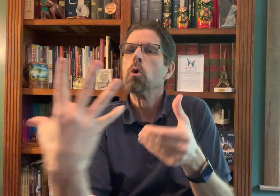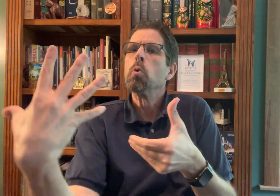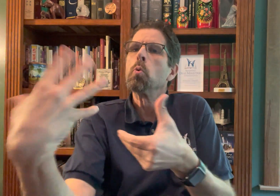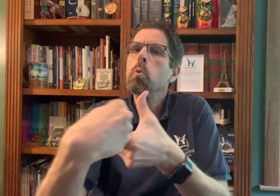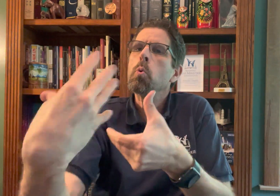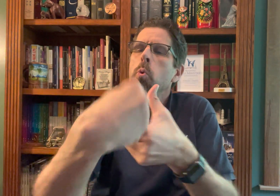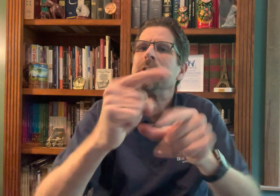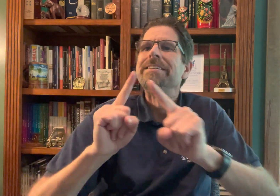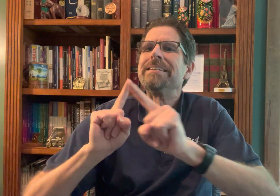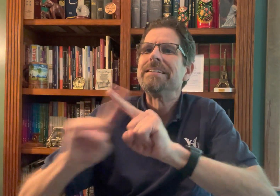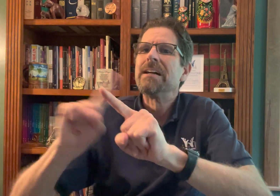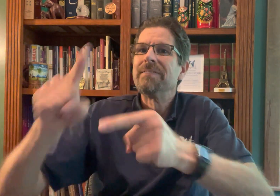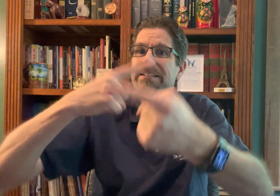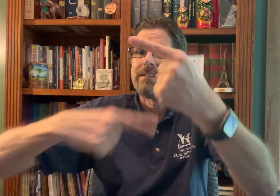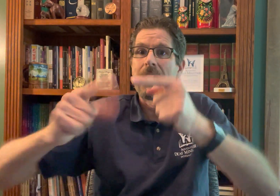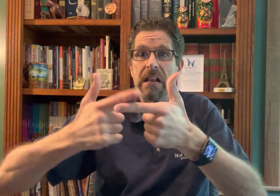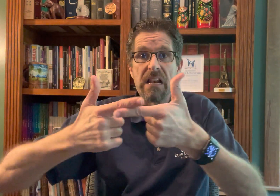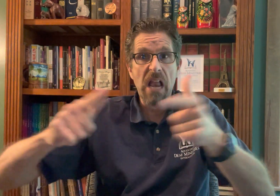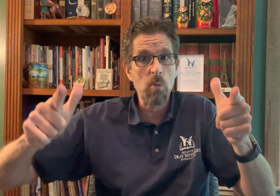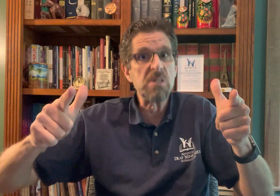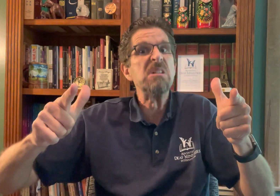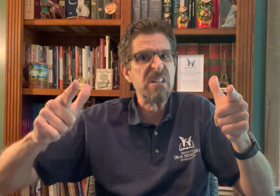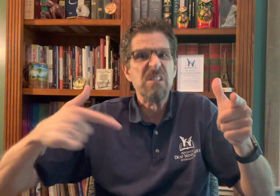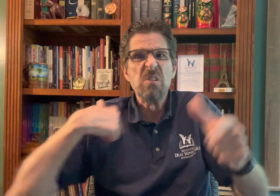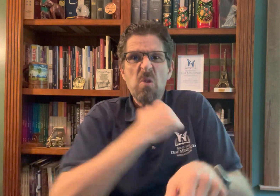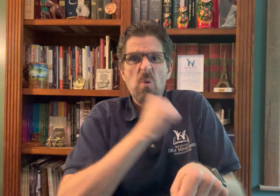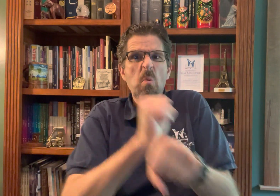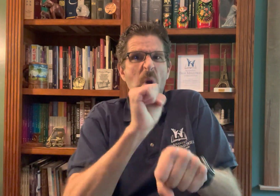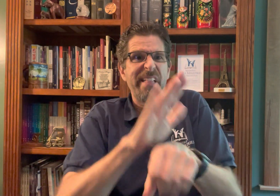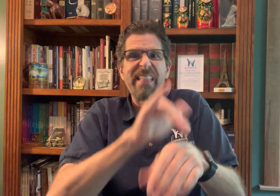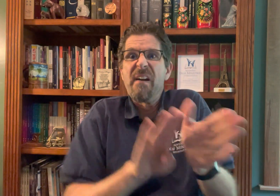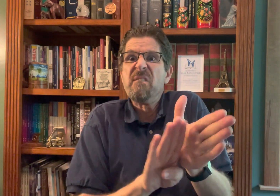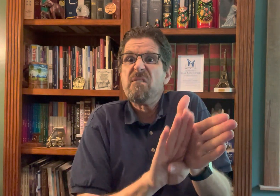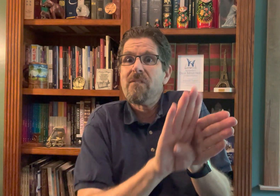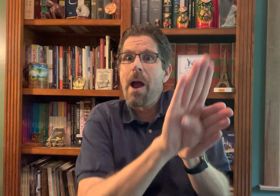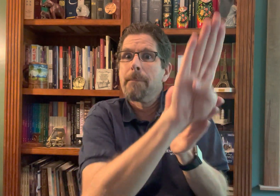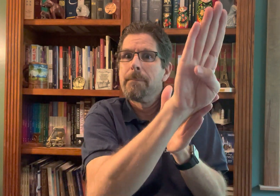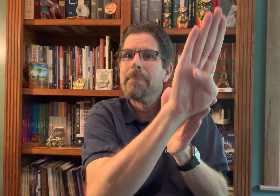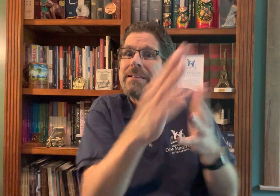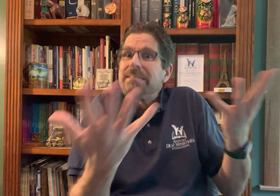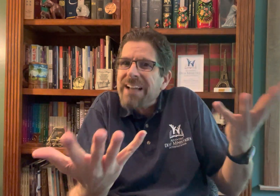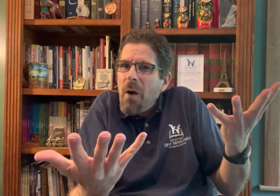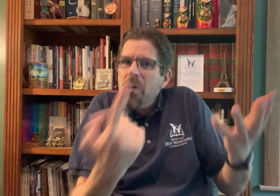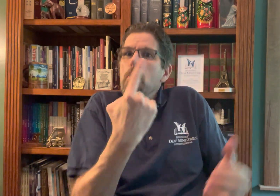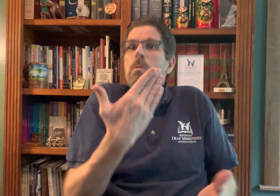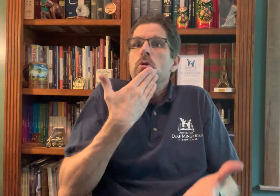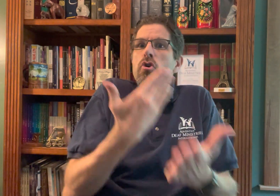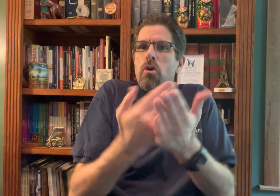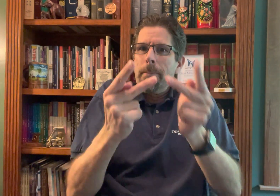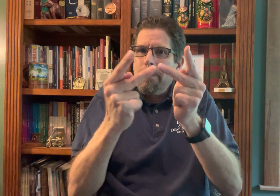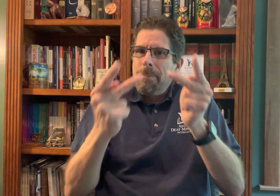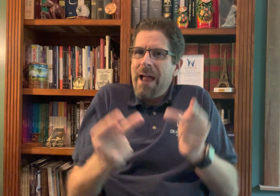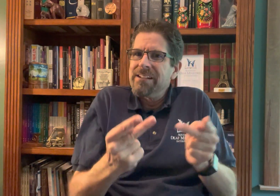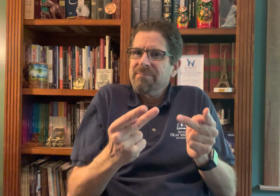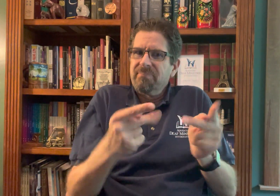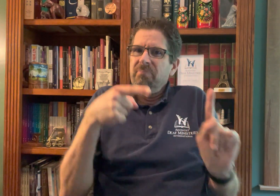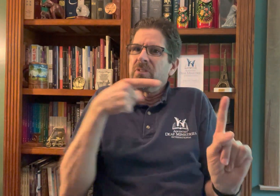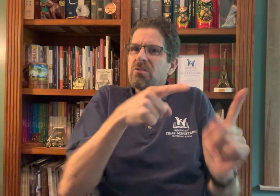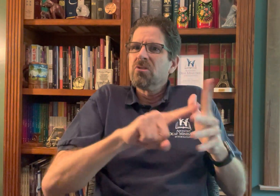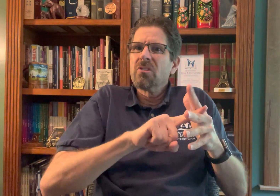spiritually stronger. And so with this comes the need. And we're